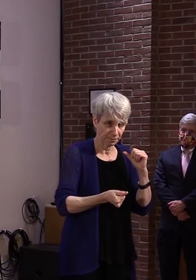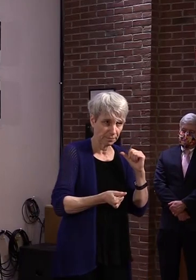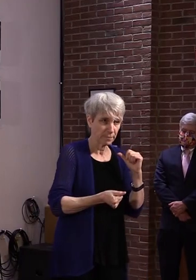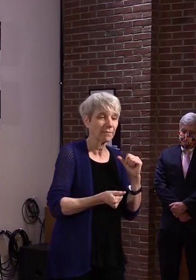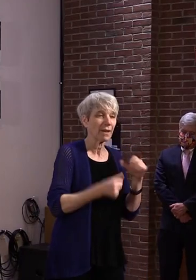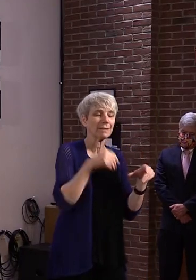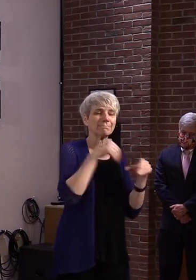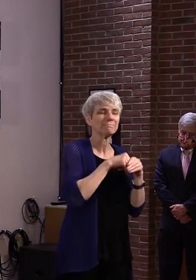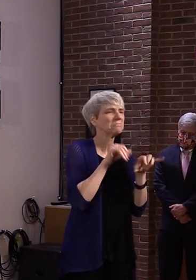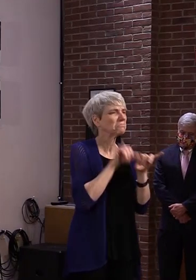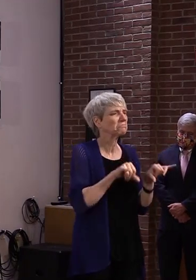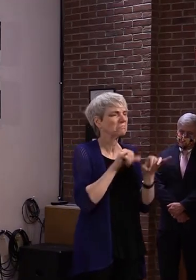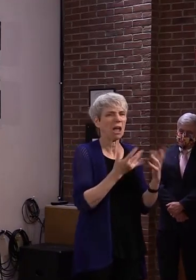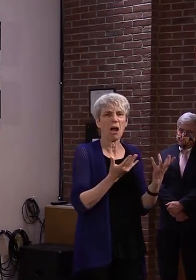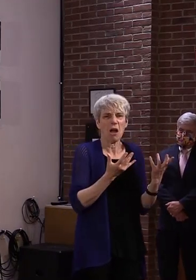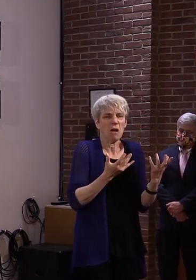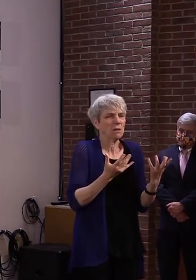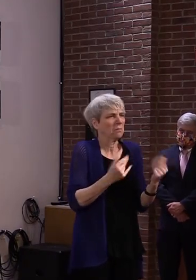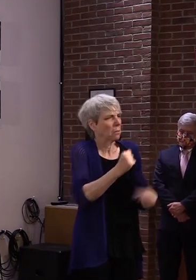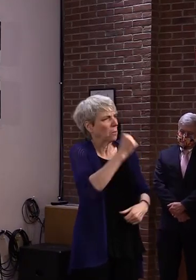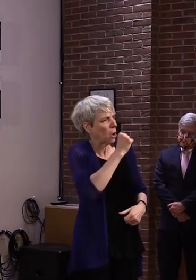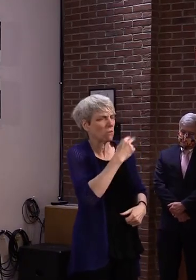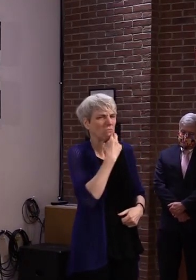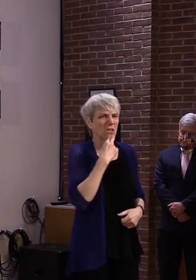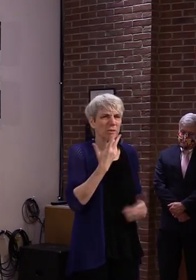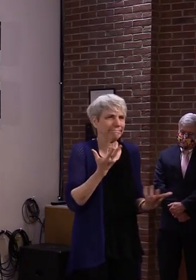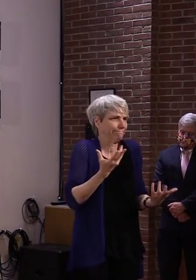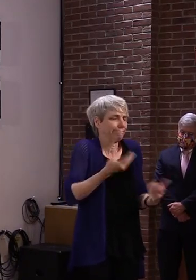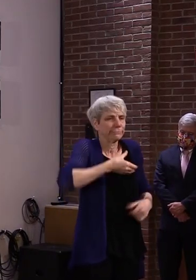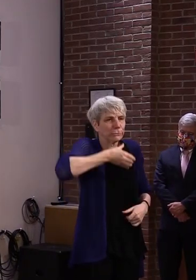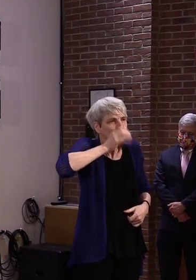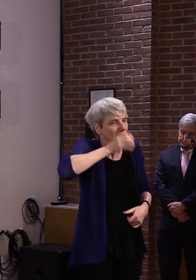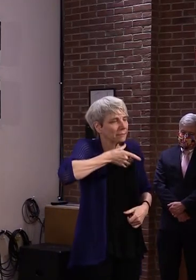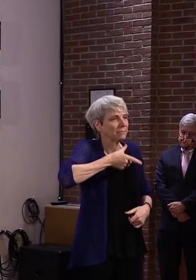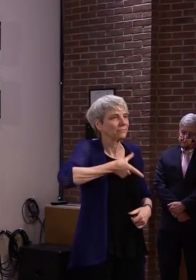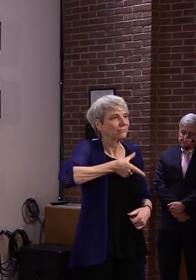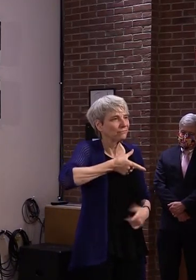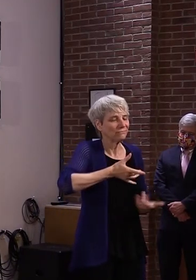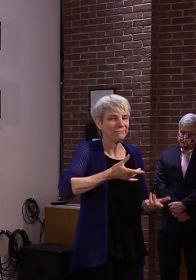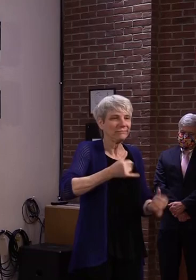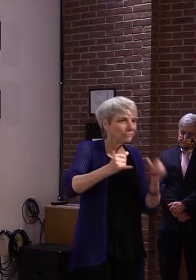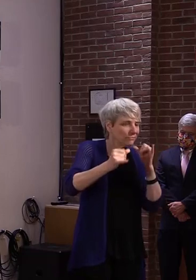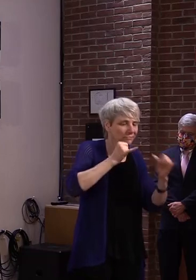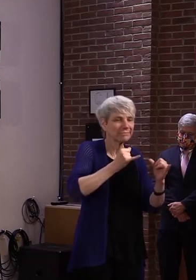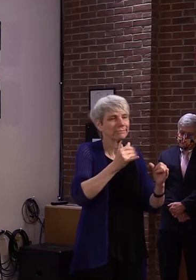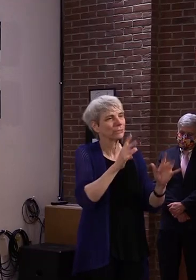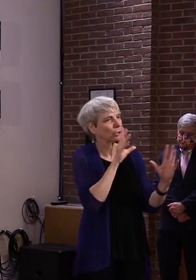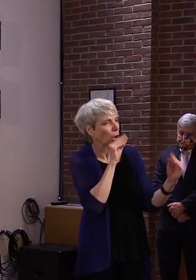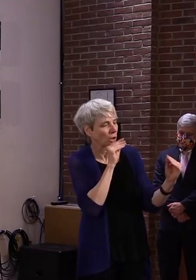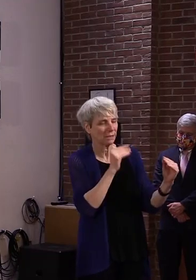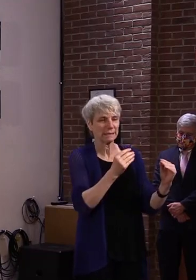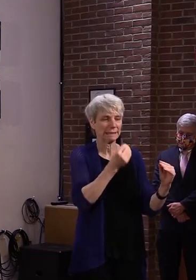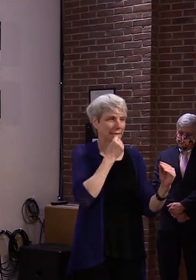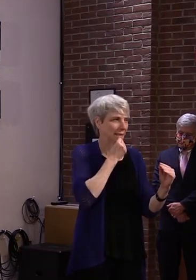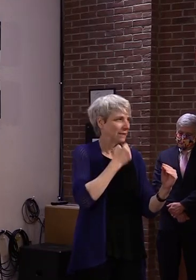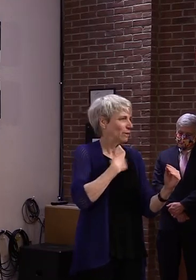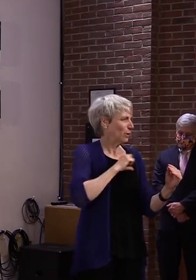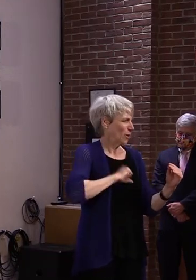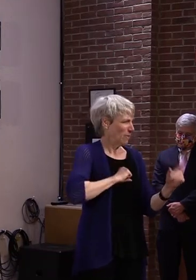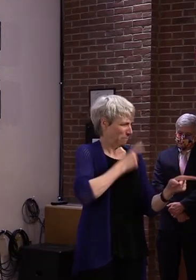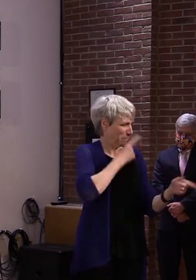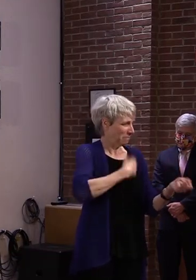do so because they were in locations like bars and restaurants where they're talking and drinking and eating